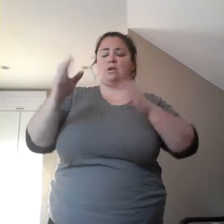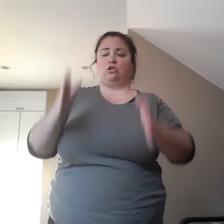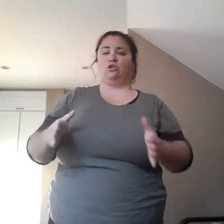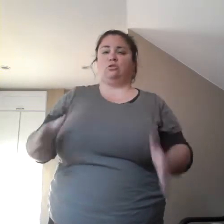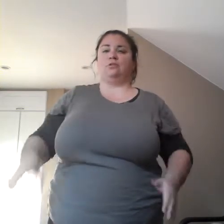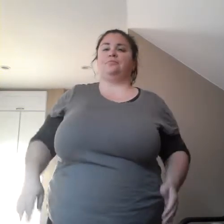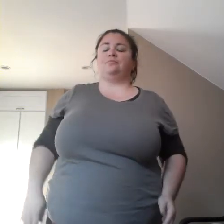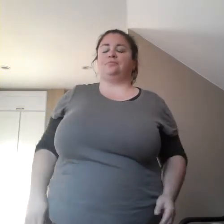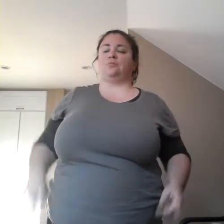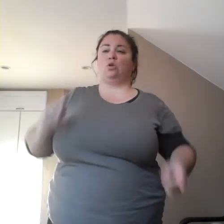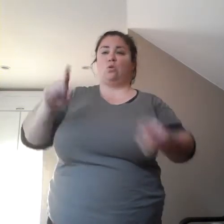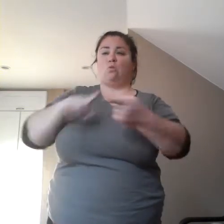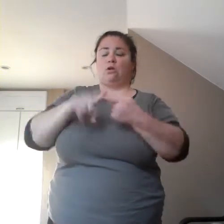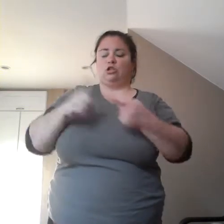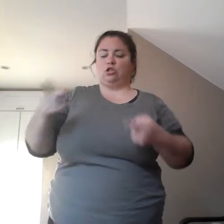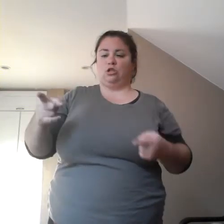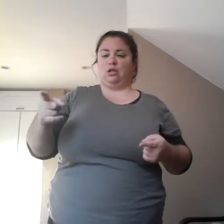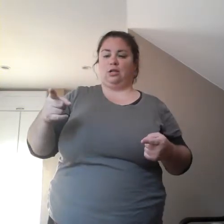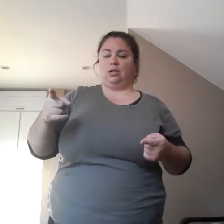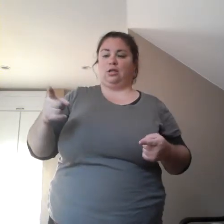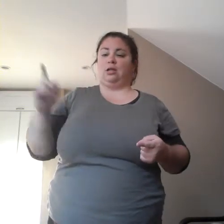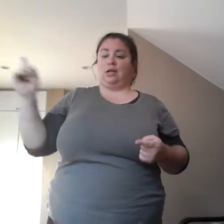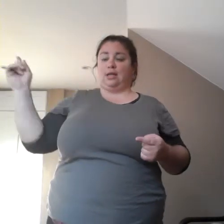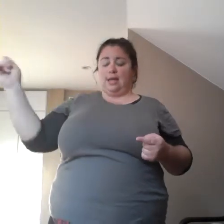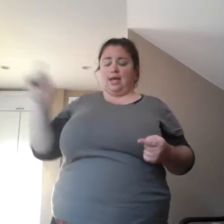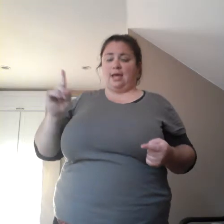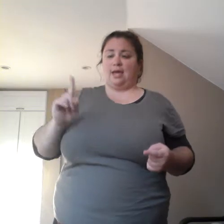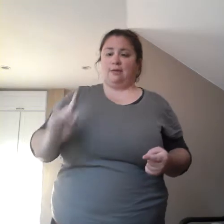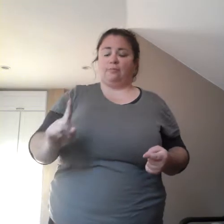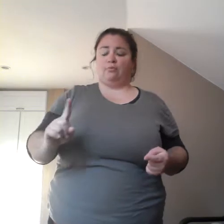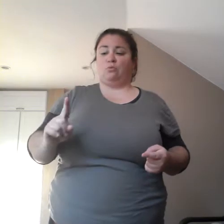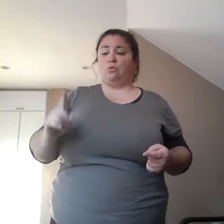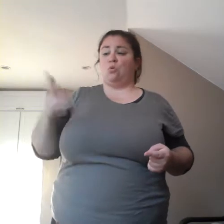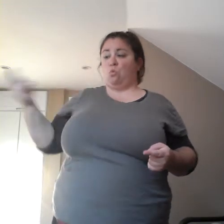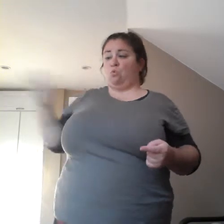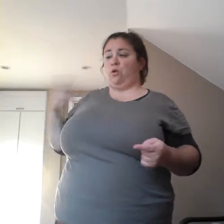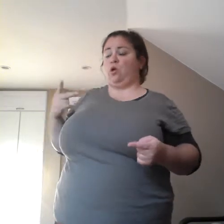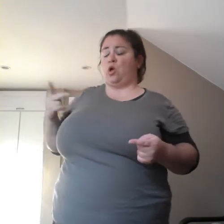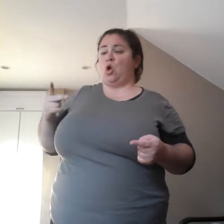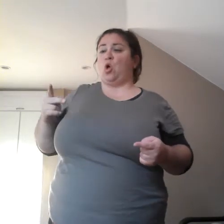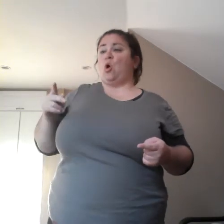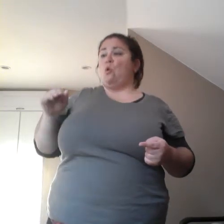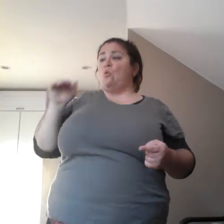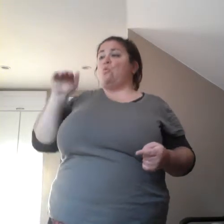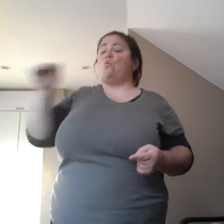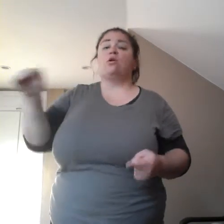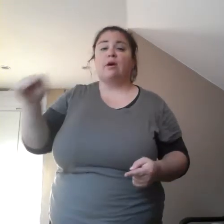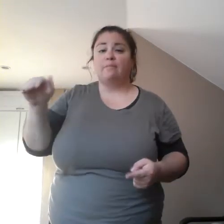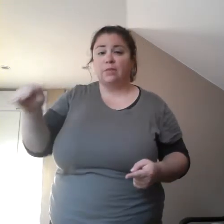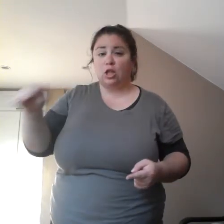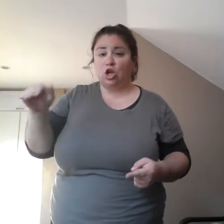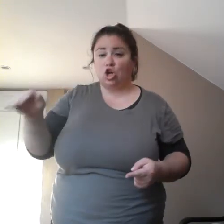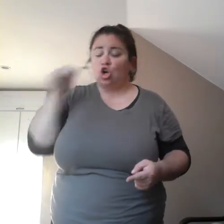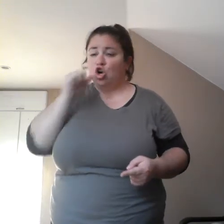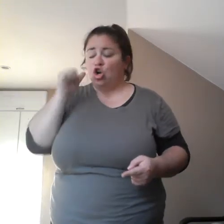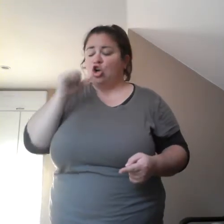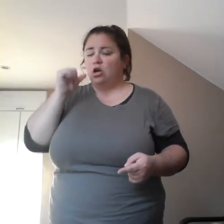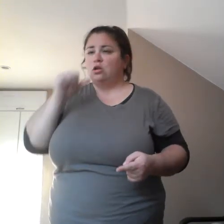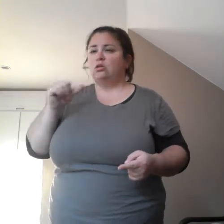down, we, um, woke the girl up. And she was very disoriented, didn't know